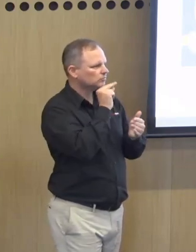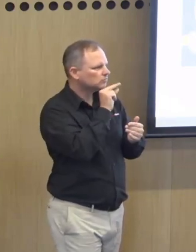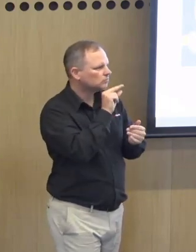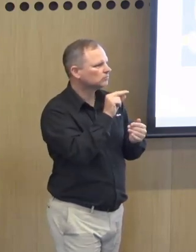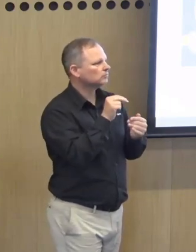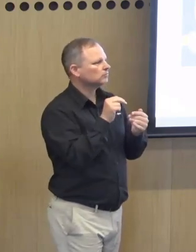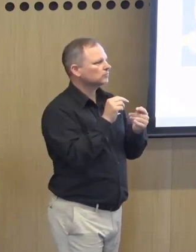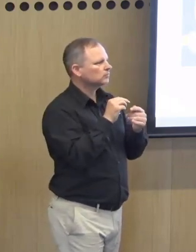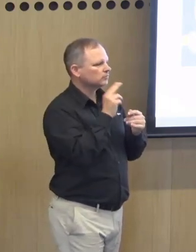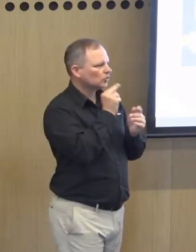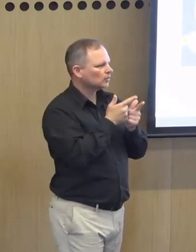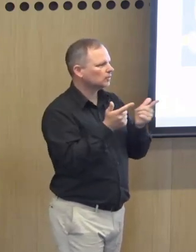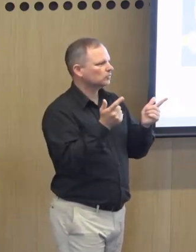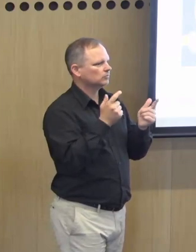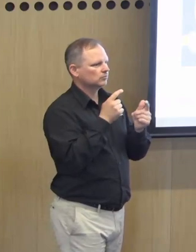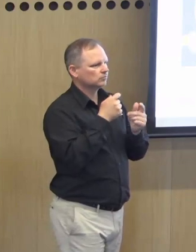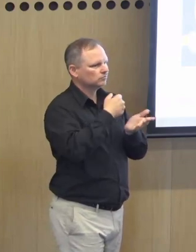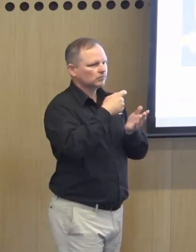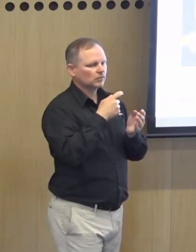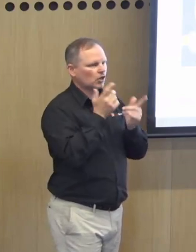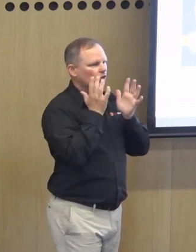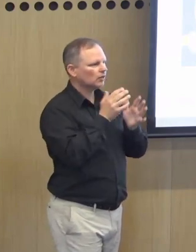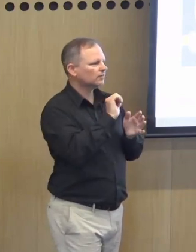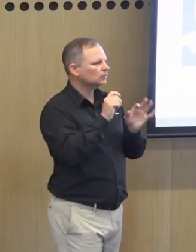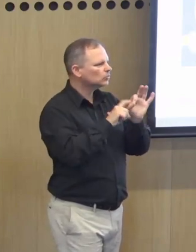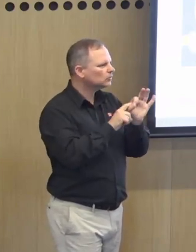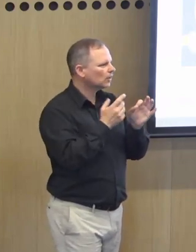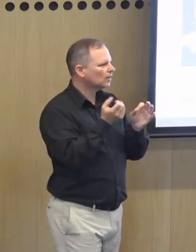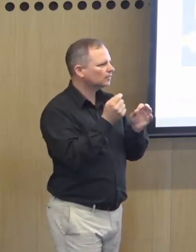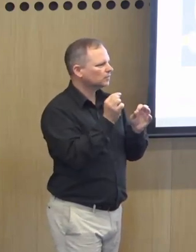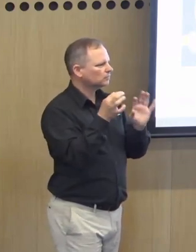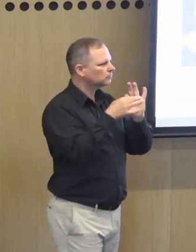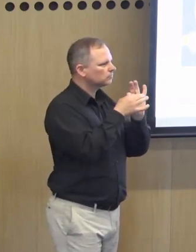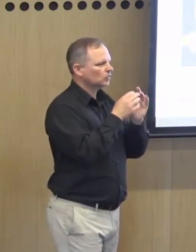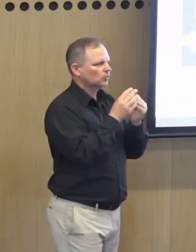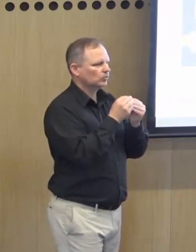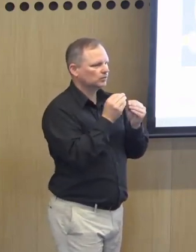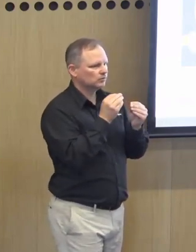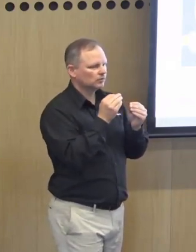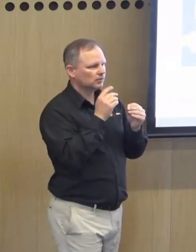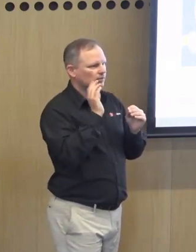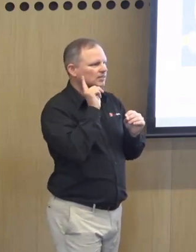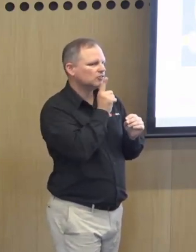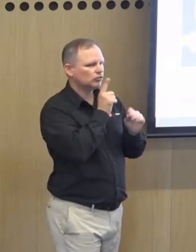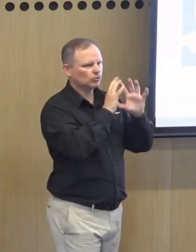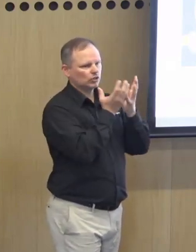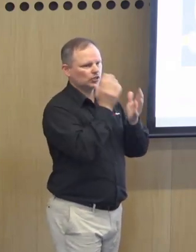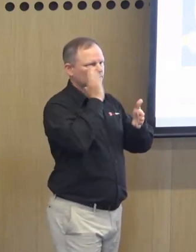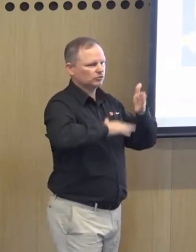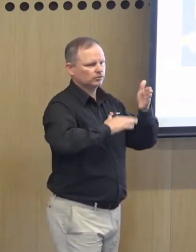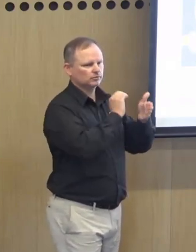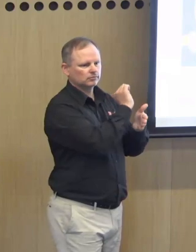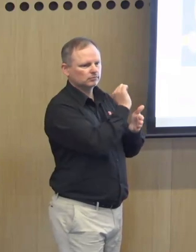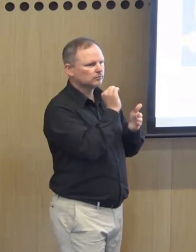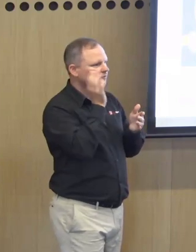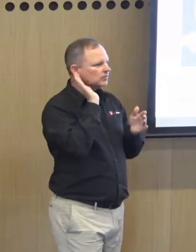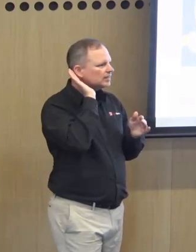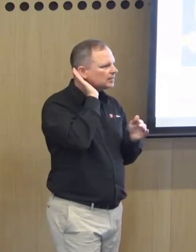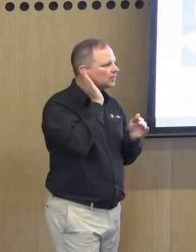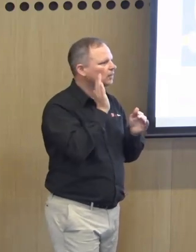english research and spoken language and the questions that they ask are much targeted to the responses that